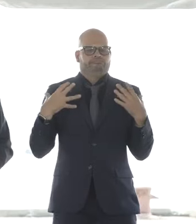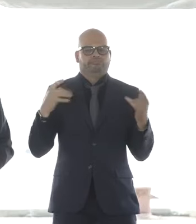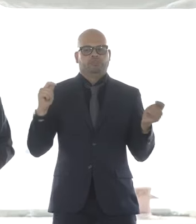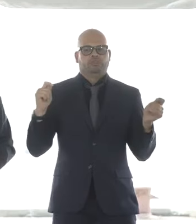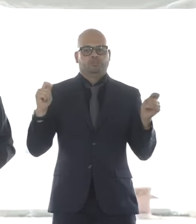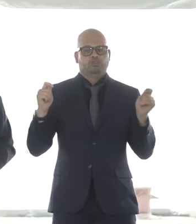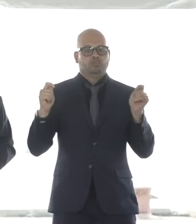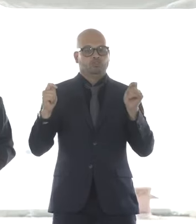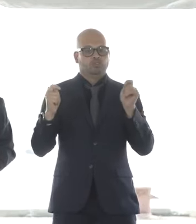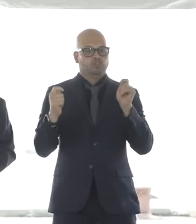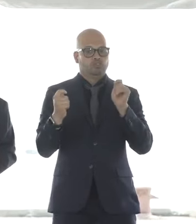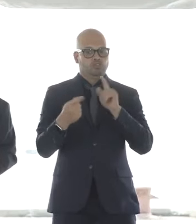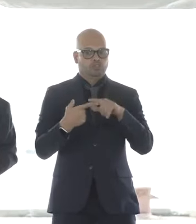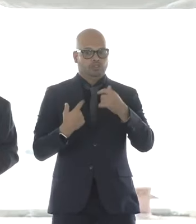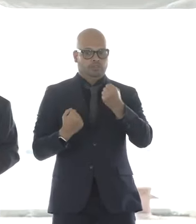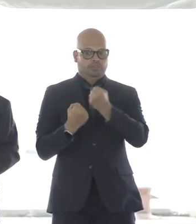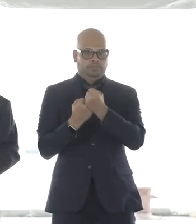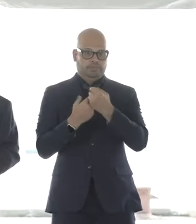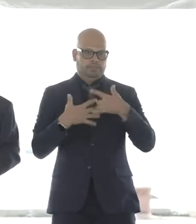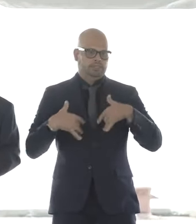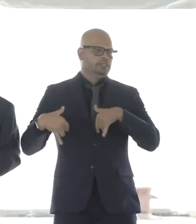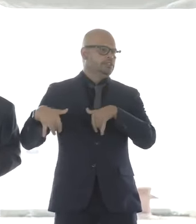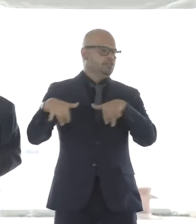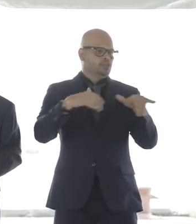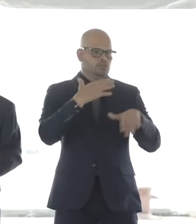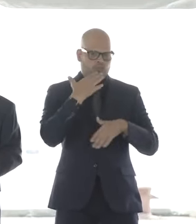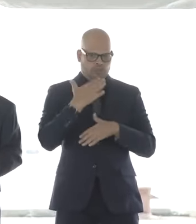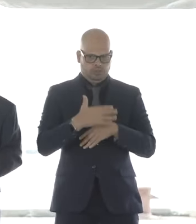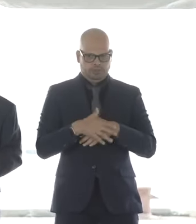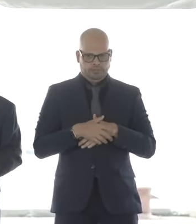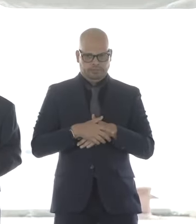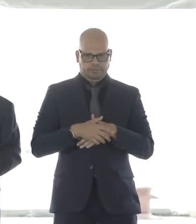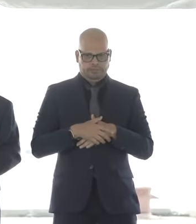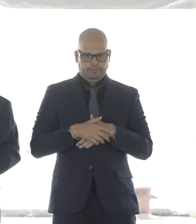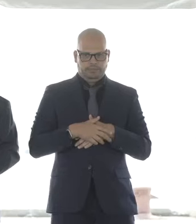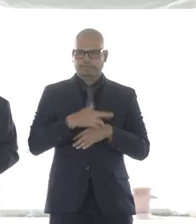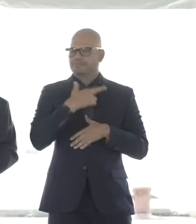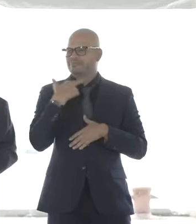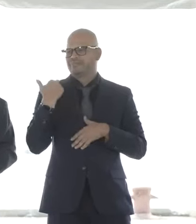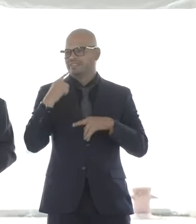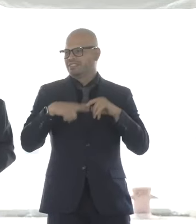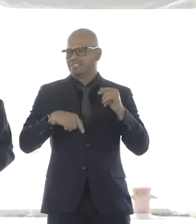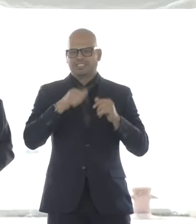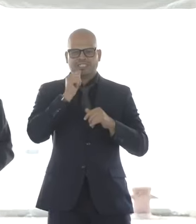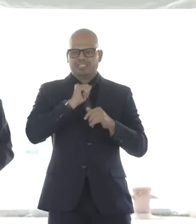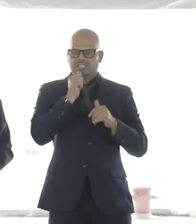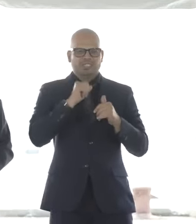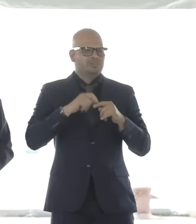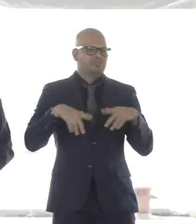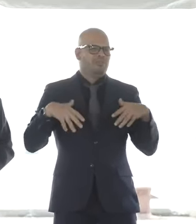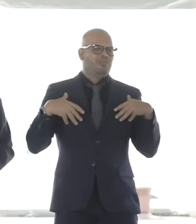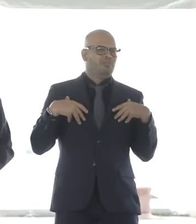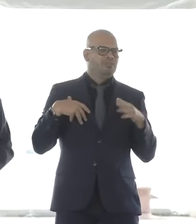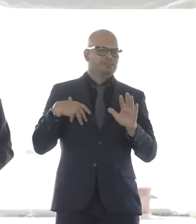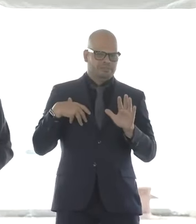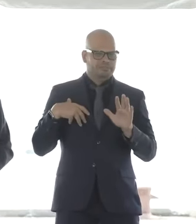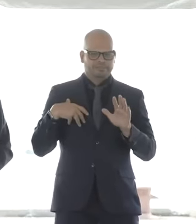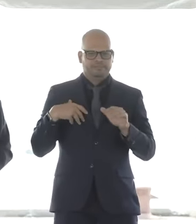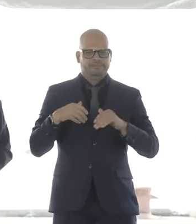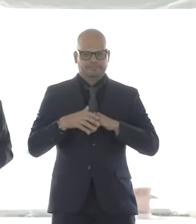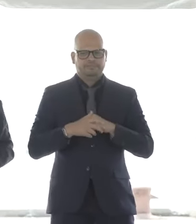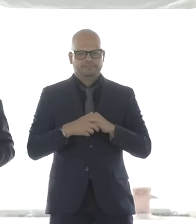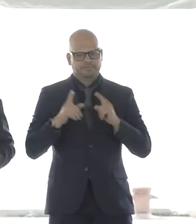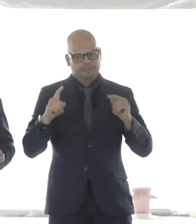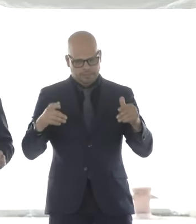Thank you, and it is now my great honor to introduce a visionary leader with a profound commitment to that clean energy future, and to stronger communities across